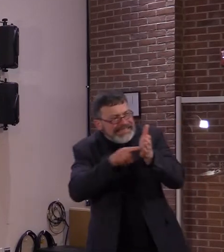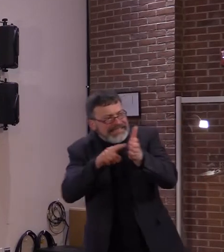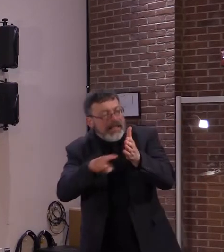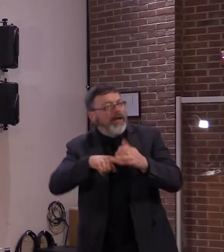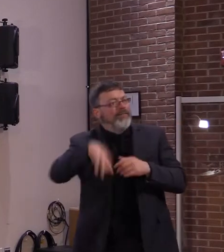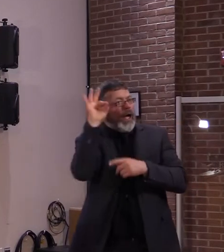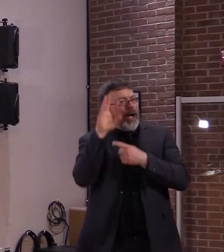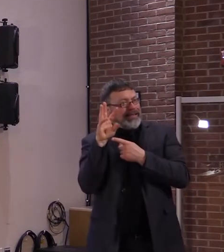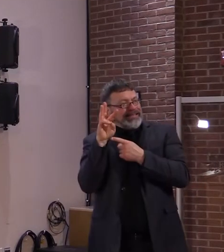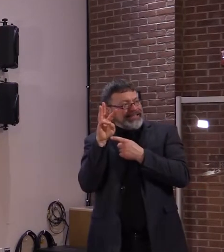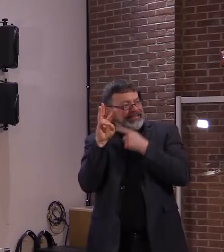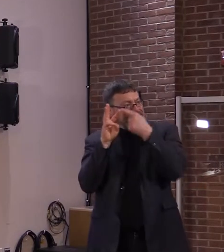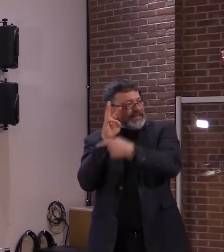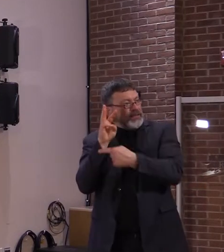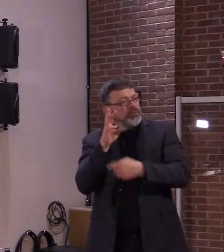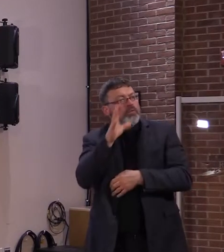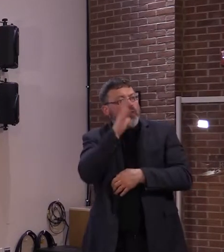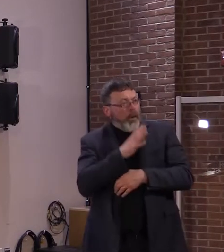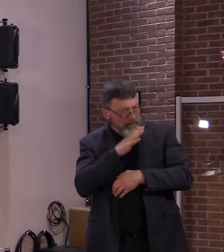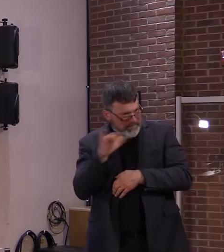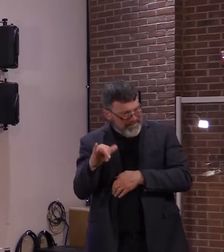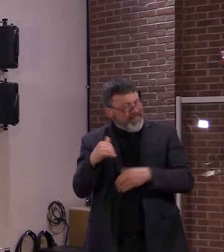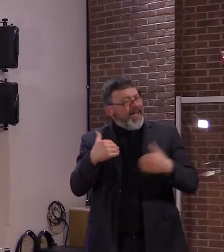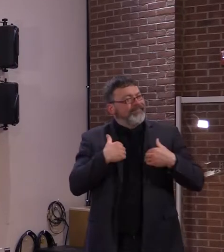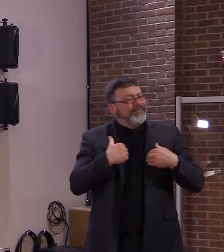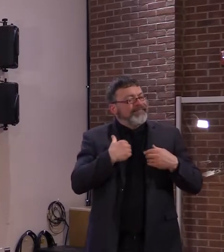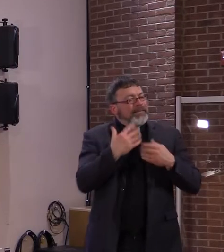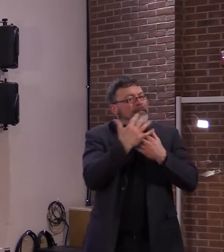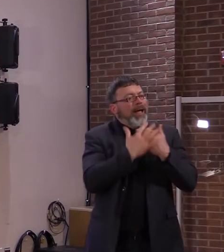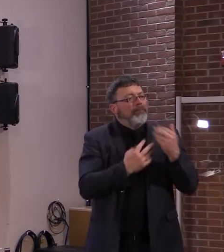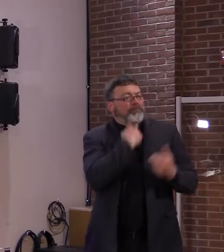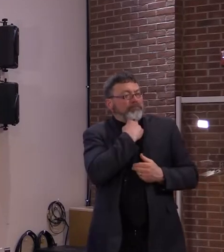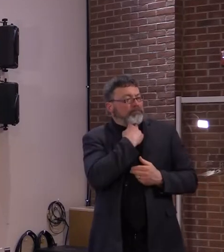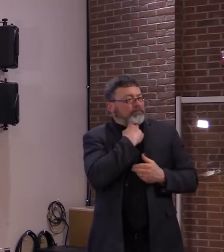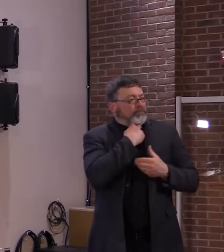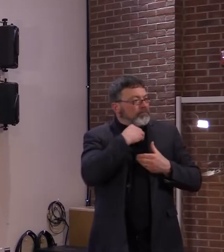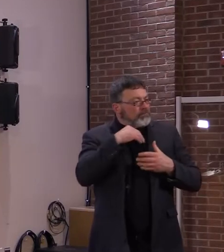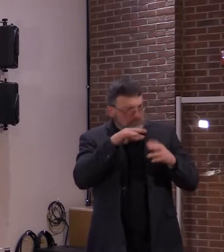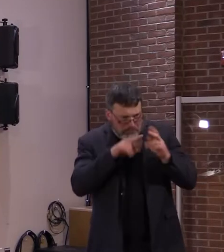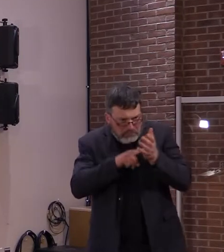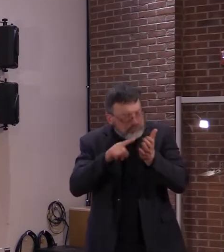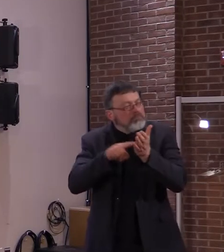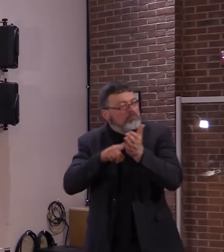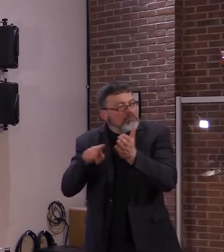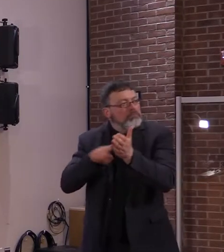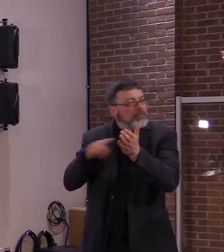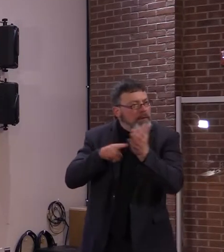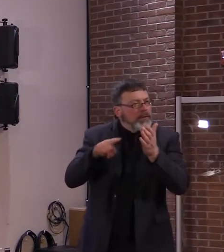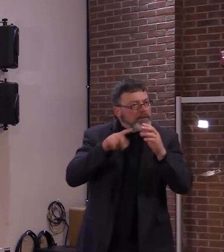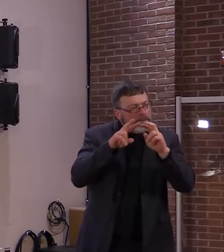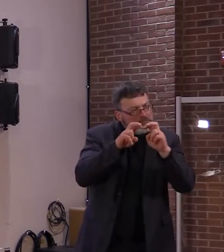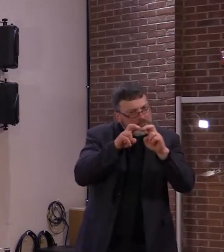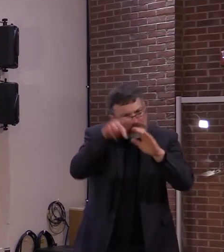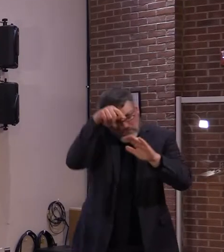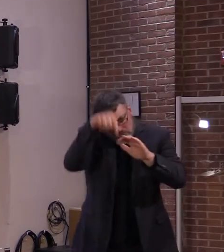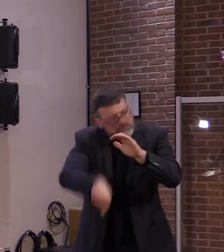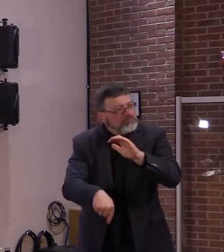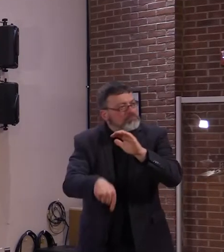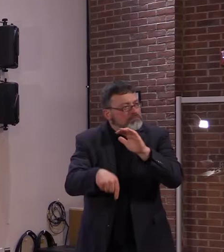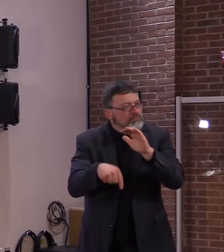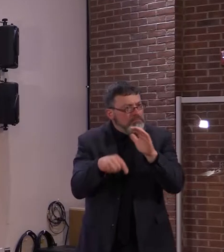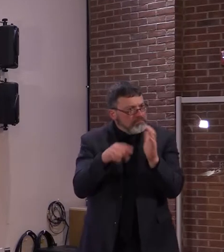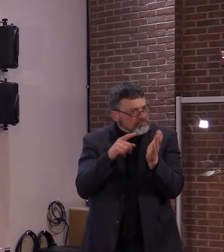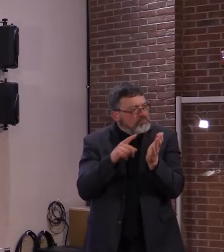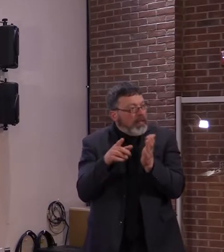During that time, the agencies examined data to assess risk and give information to providers and